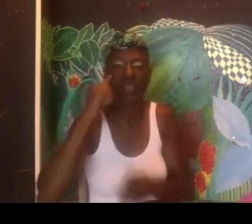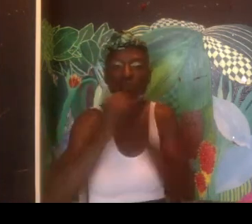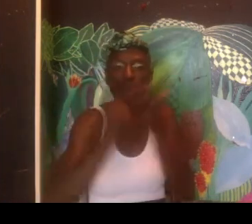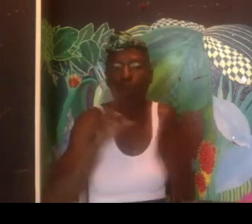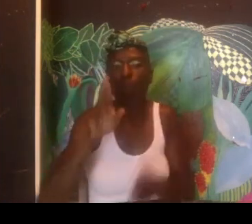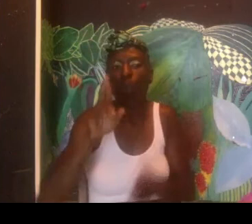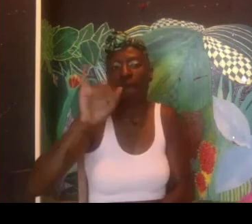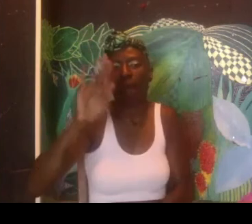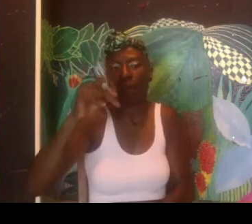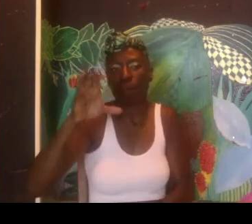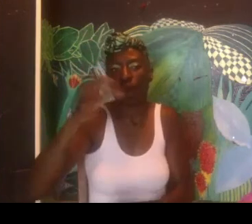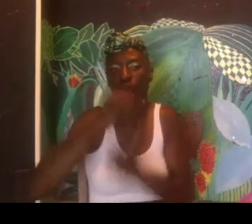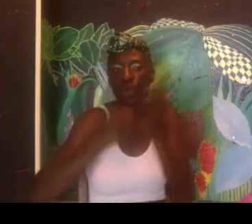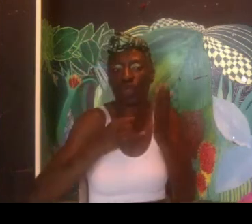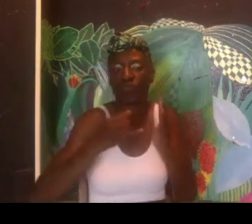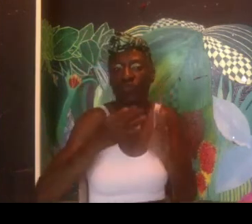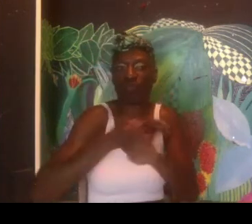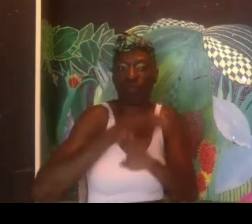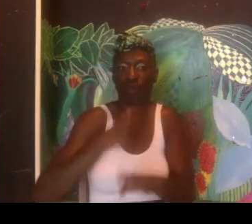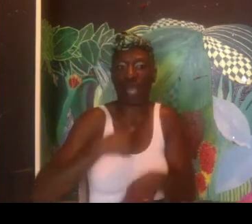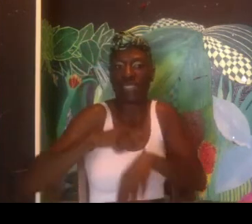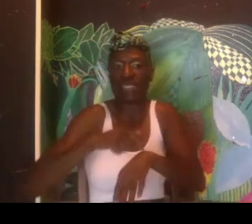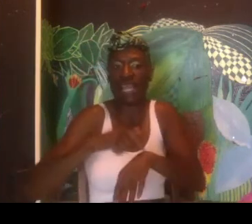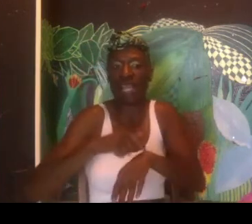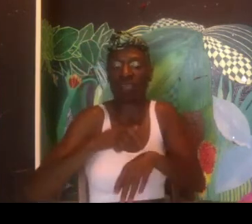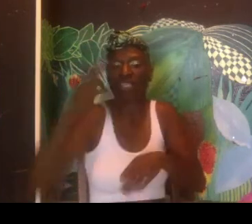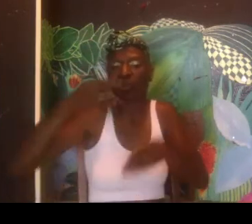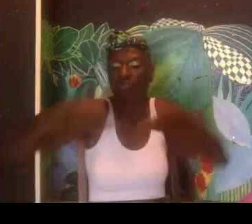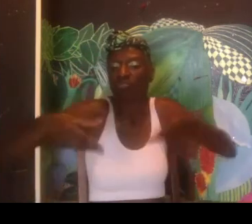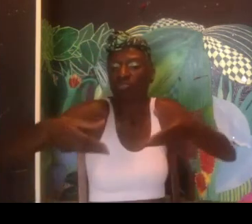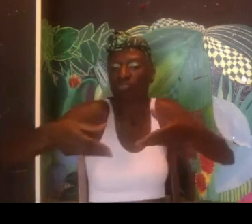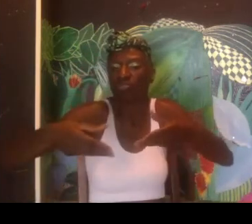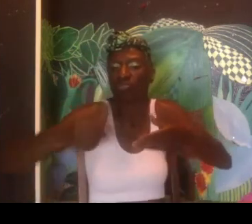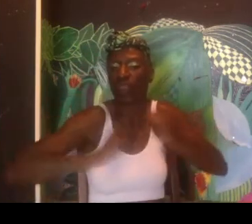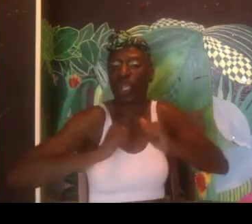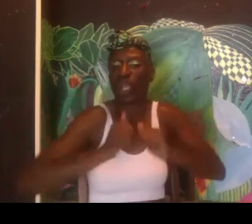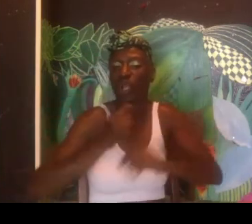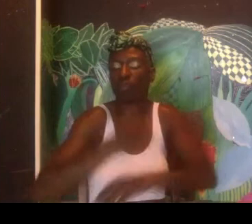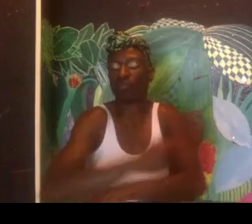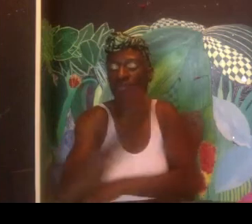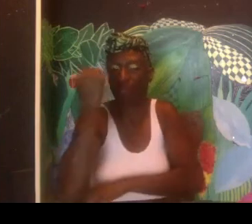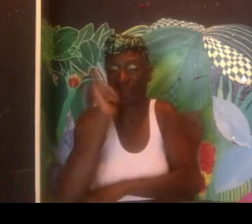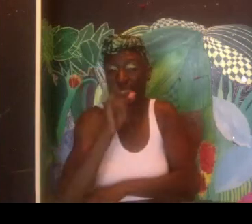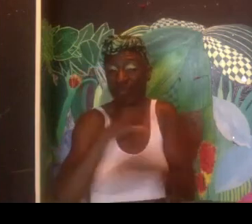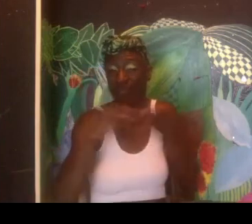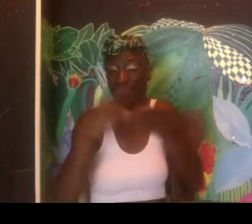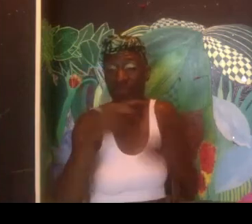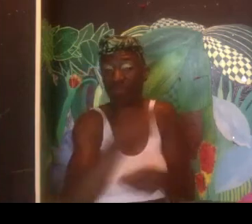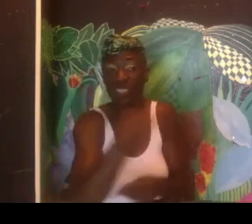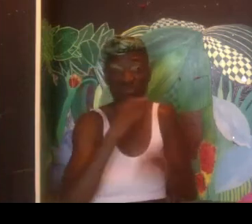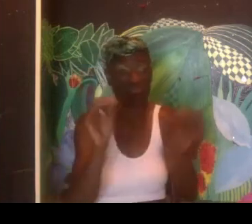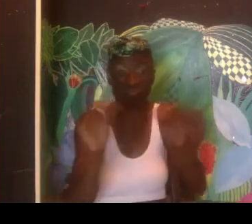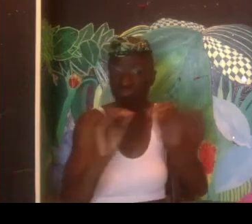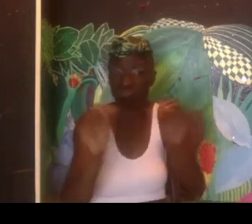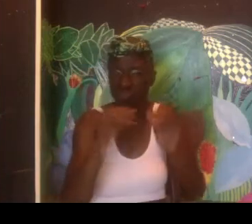OCSD and CCSD to see if they had any issue with having BIPOC artists. Or if they had any kind